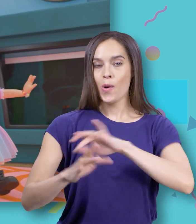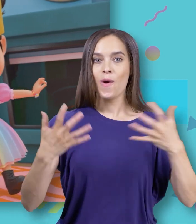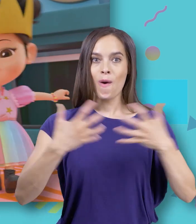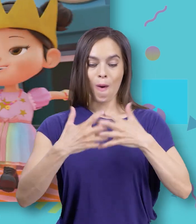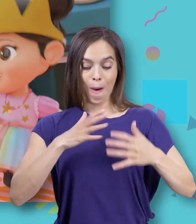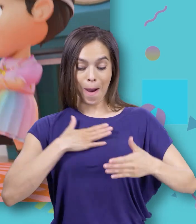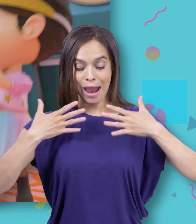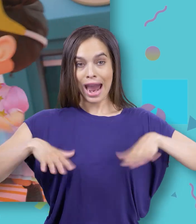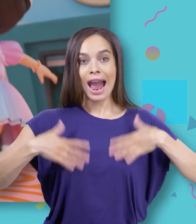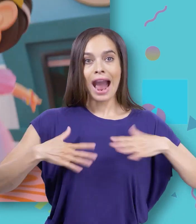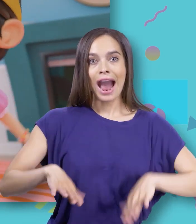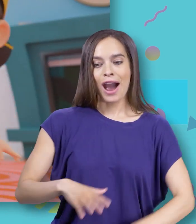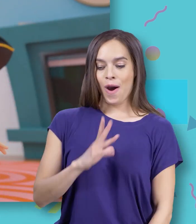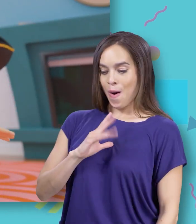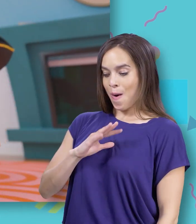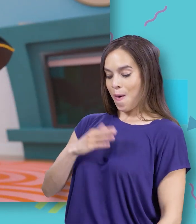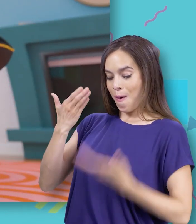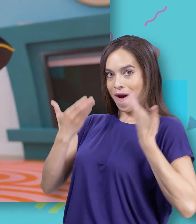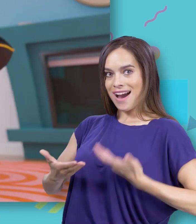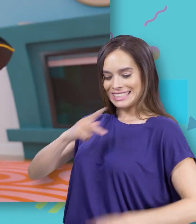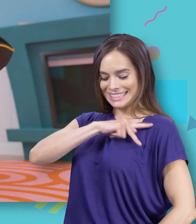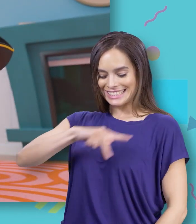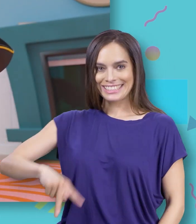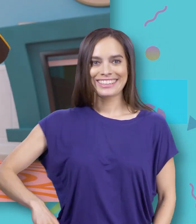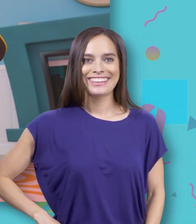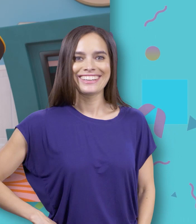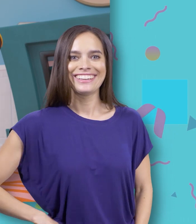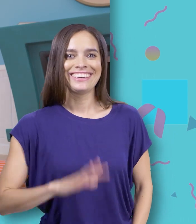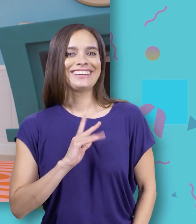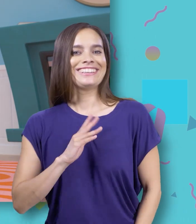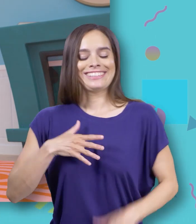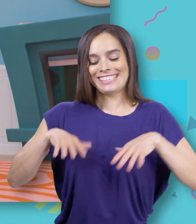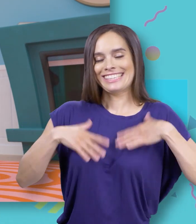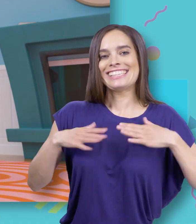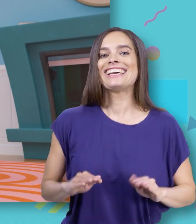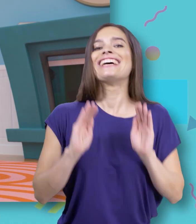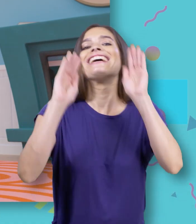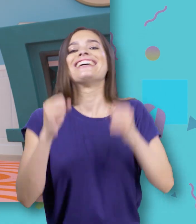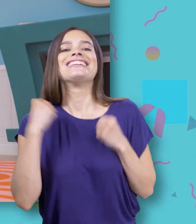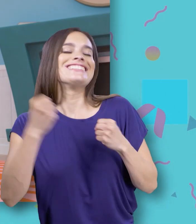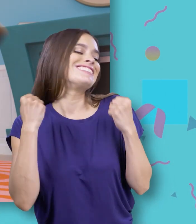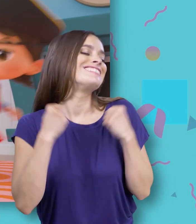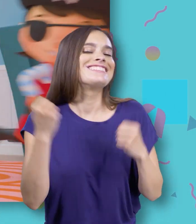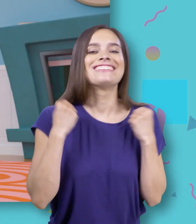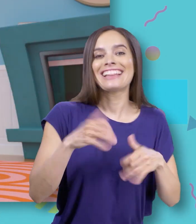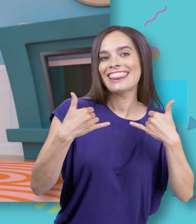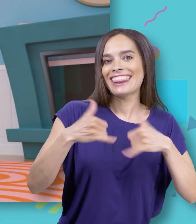dress Look at me, I'm a princess Dress up, dress up, yippee-ay Let's pretend and let's